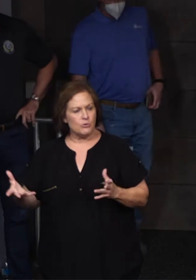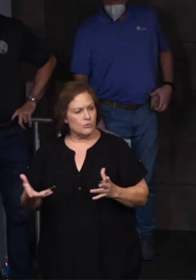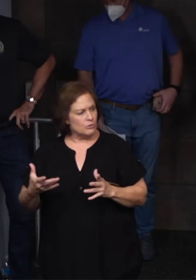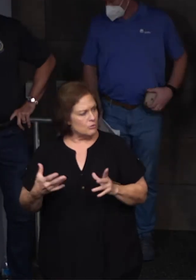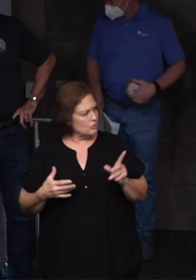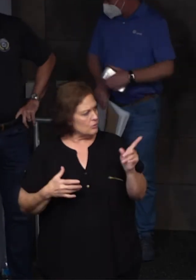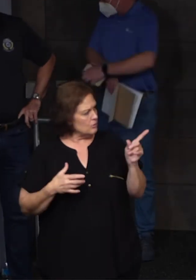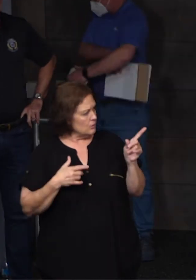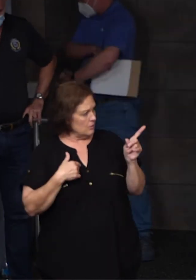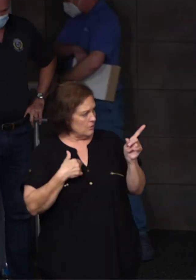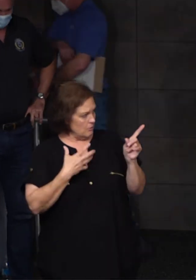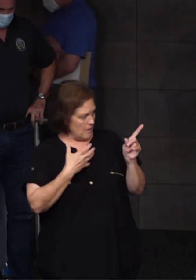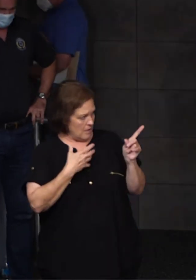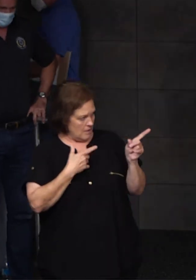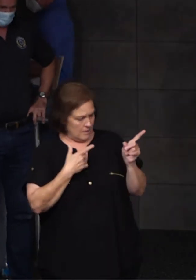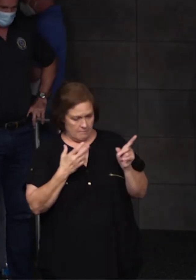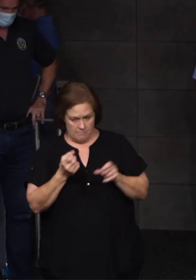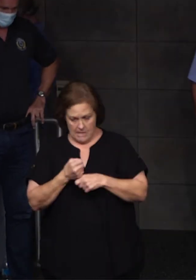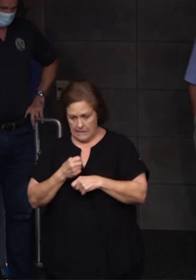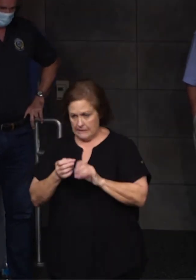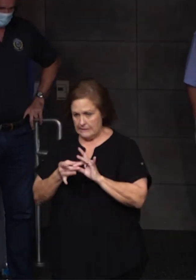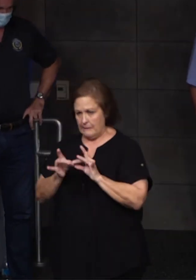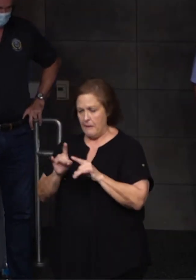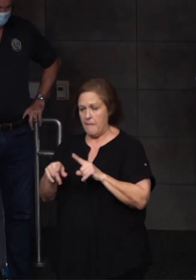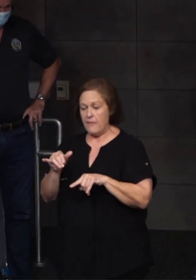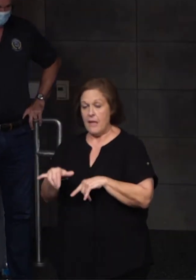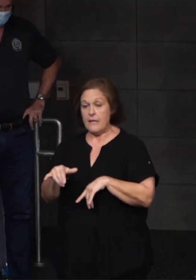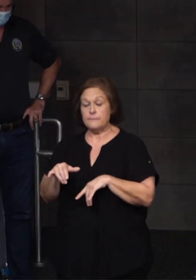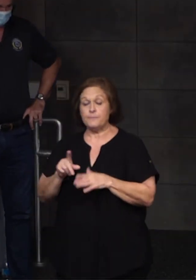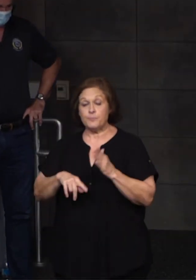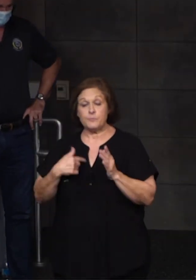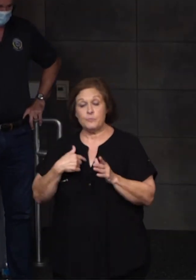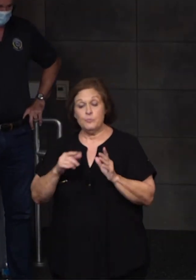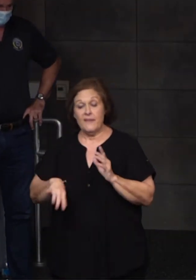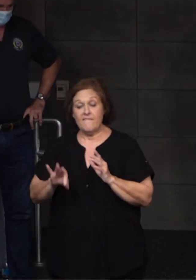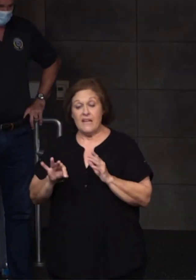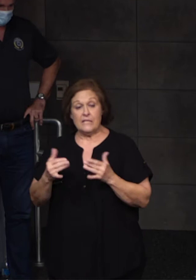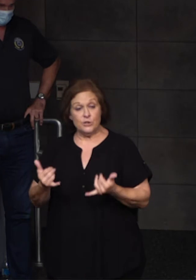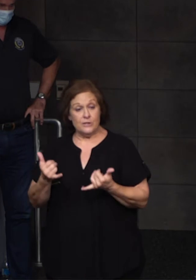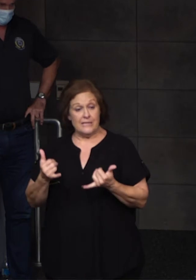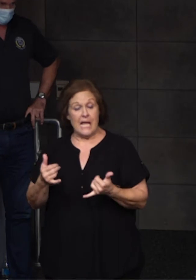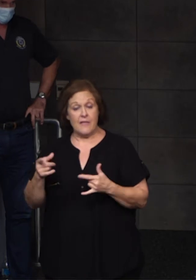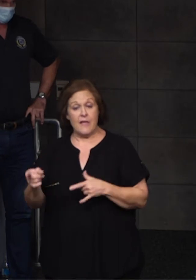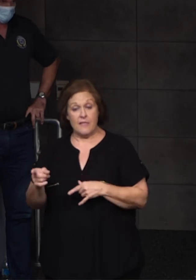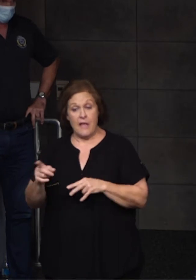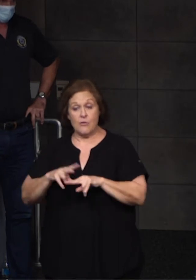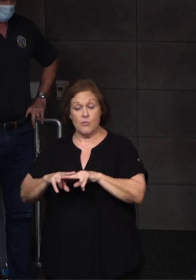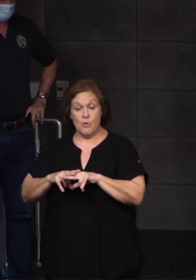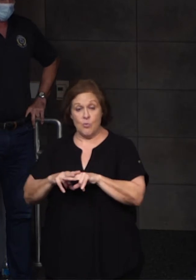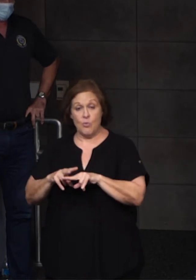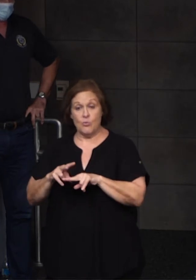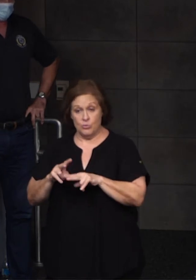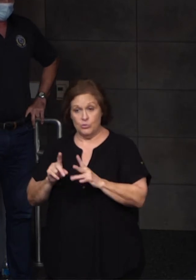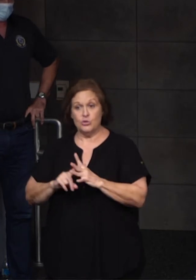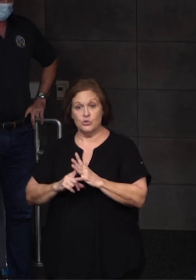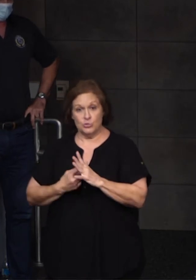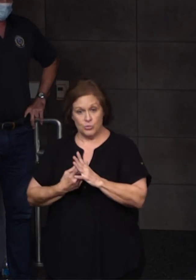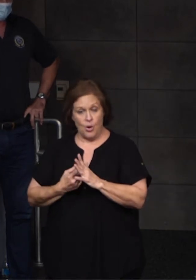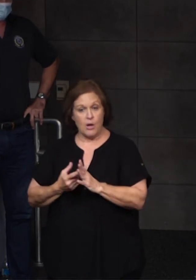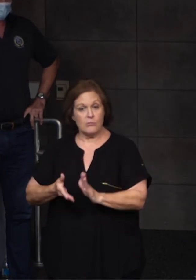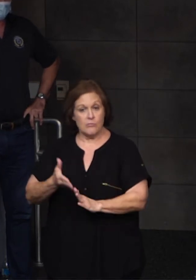learned this, Madam President, and I'd like to make a statement about it. The railroad, we found today that the railroad is starting to operate.